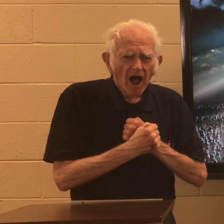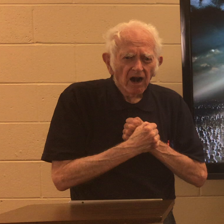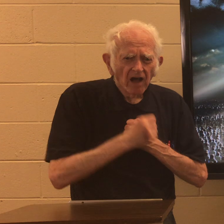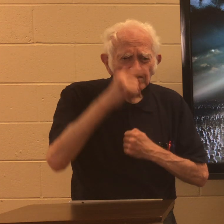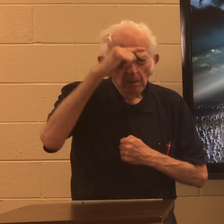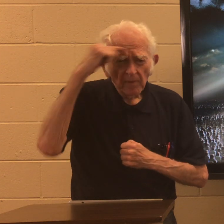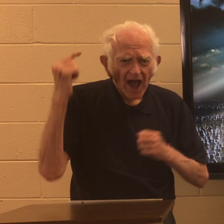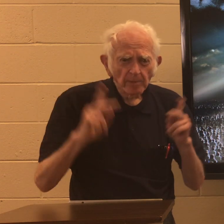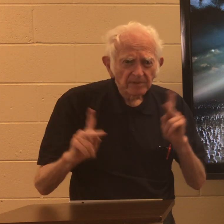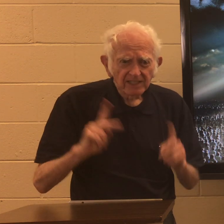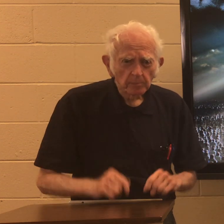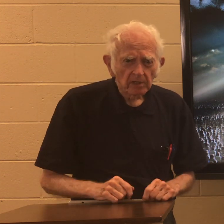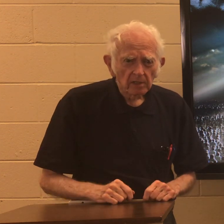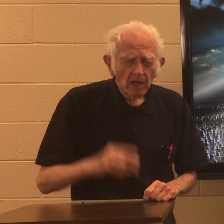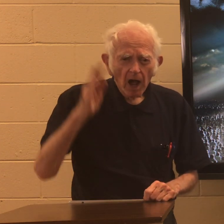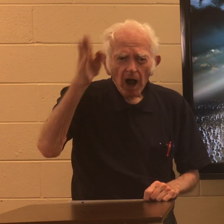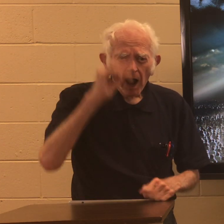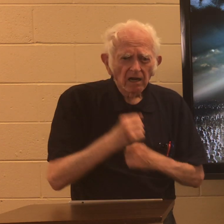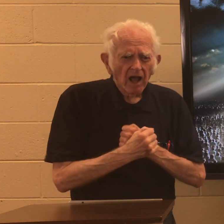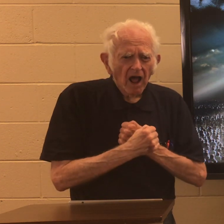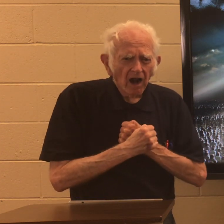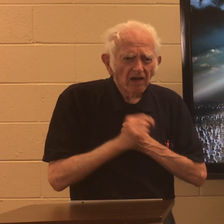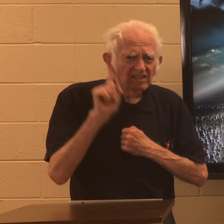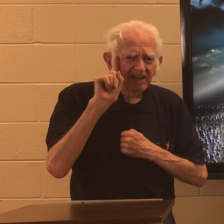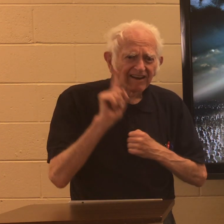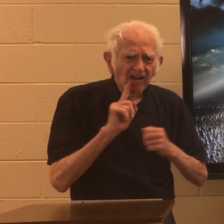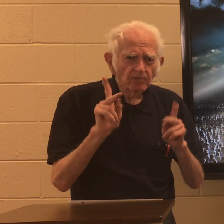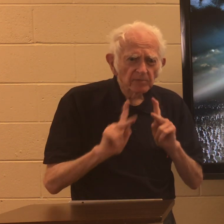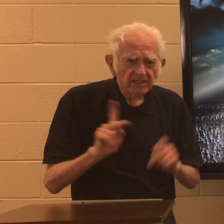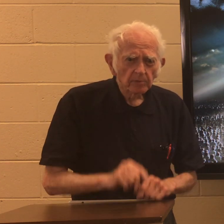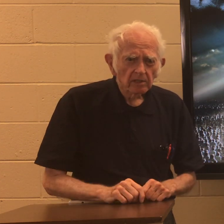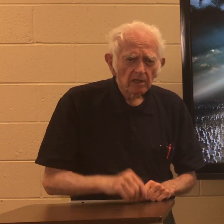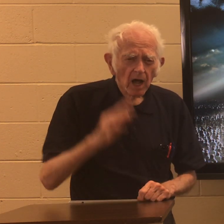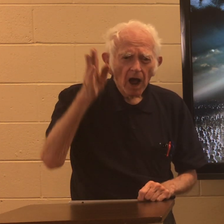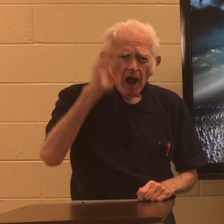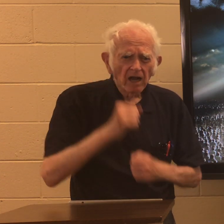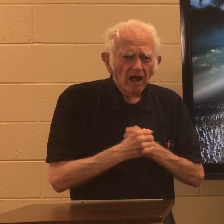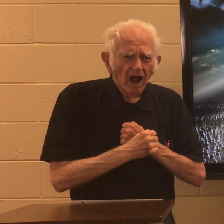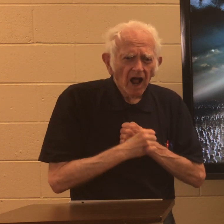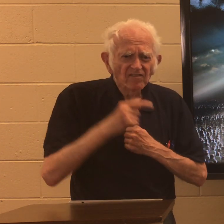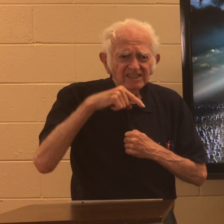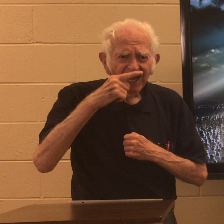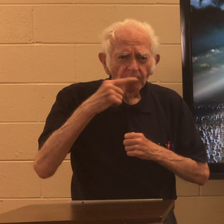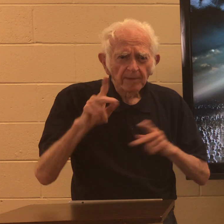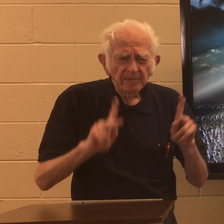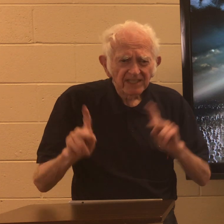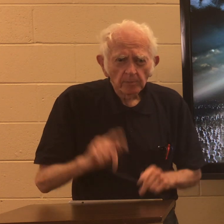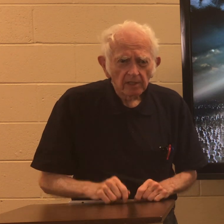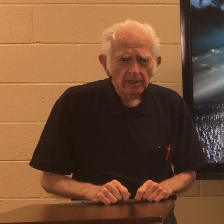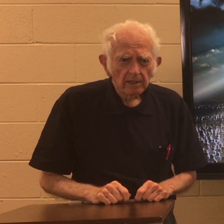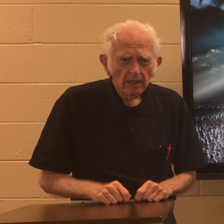God loves black people. God loves deaf people. God loves hearing people.